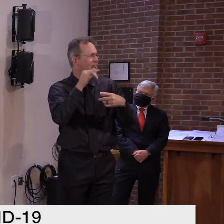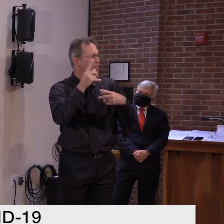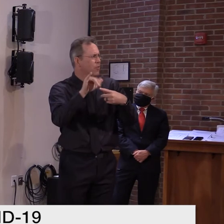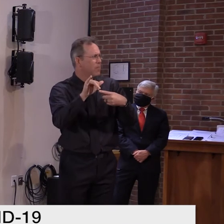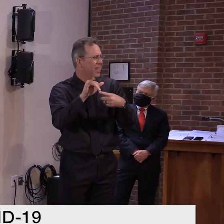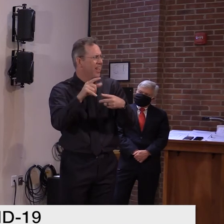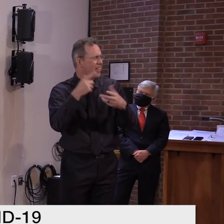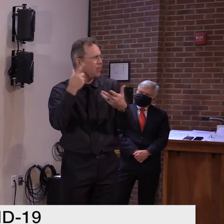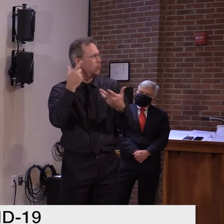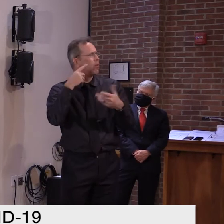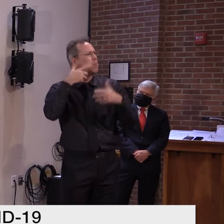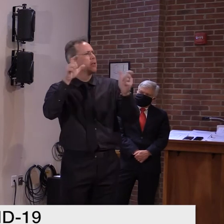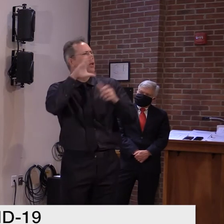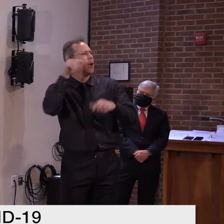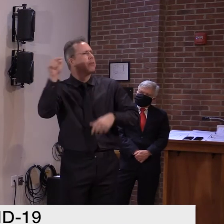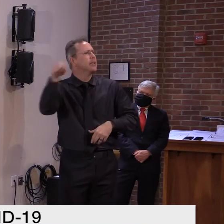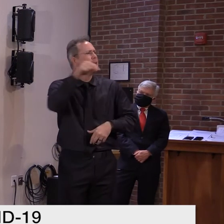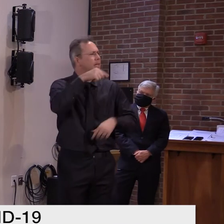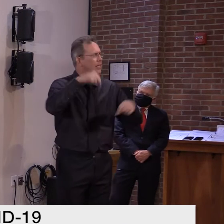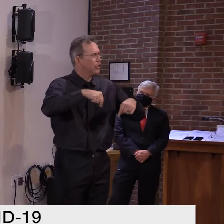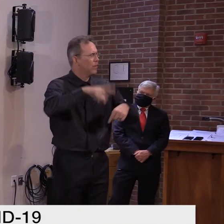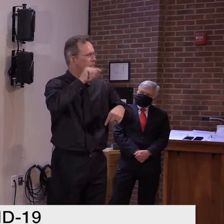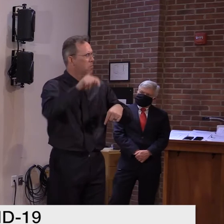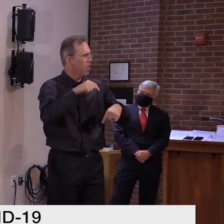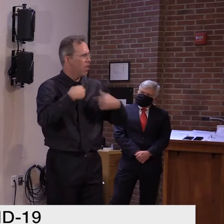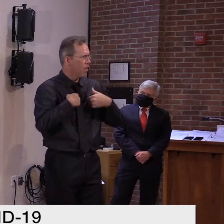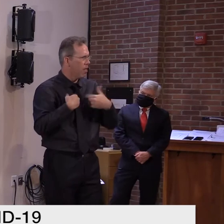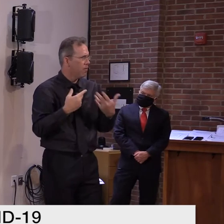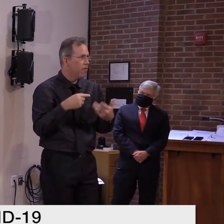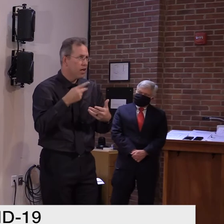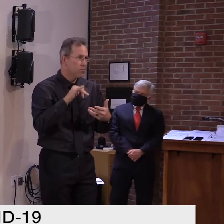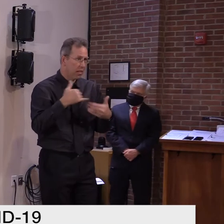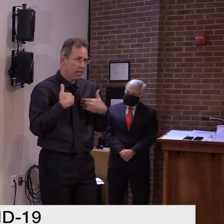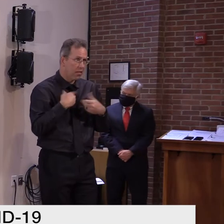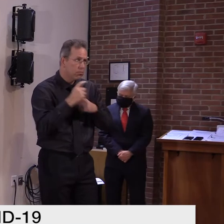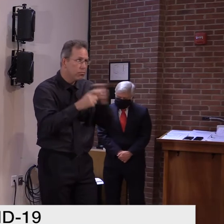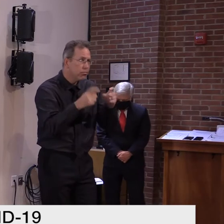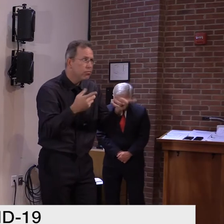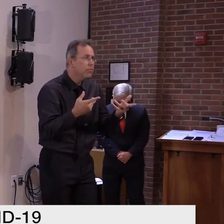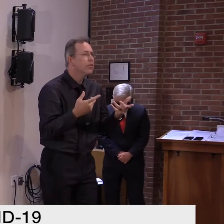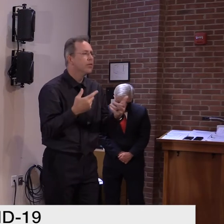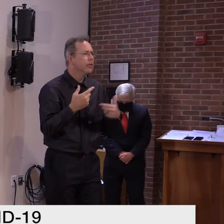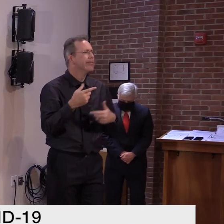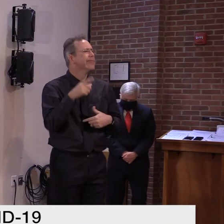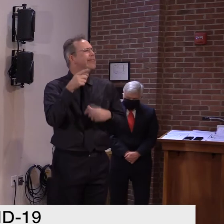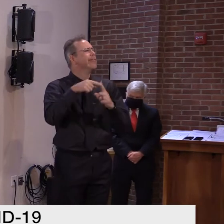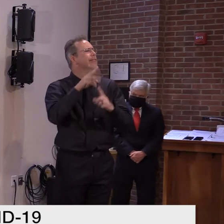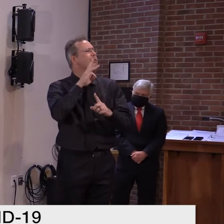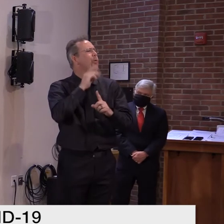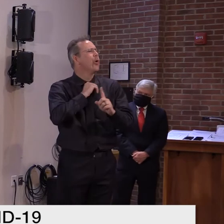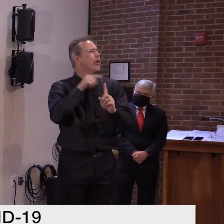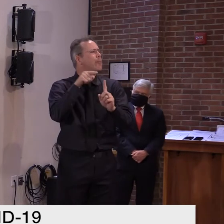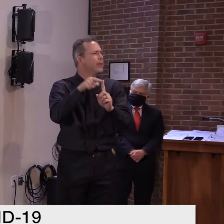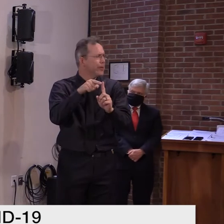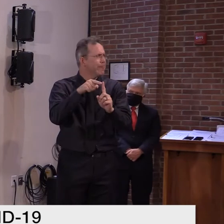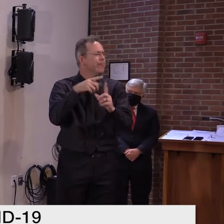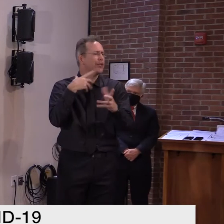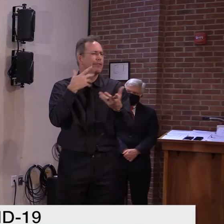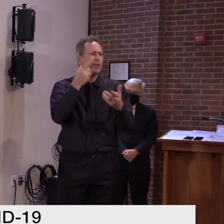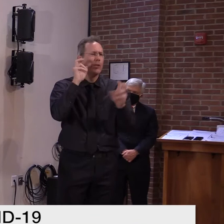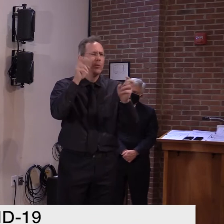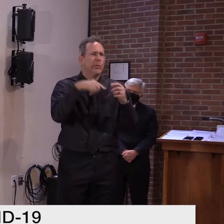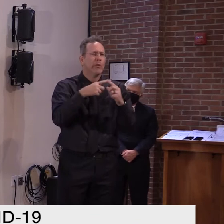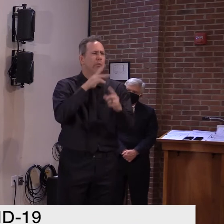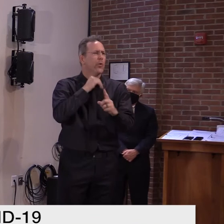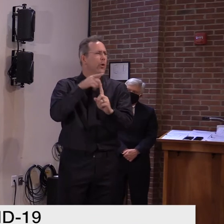sent them, uh, a letter. Um, and I think some of our administration has heard back from them. Um, but we've seen, uh, this week, uh,